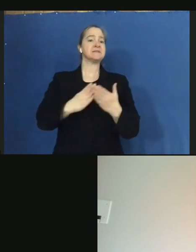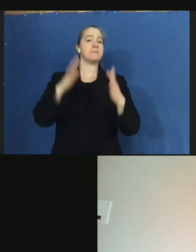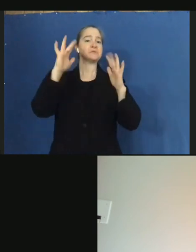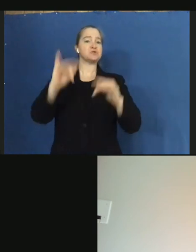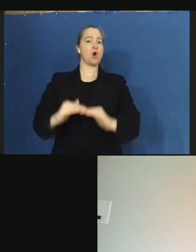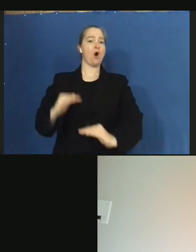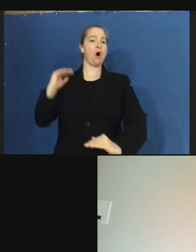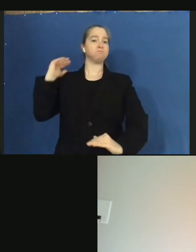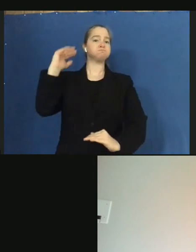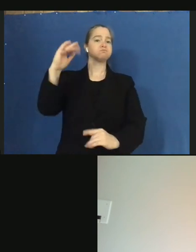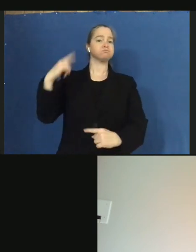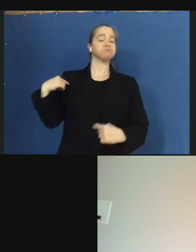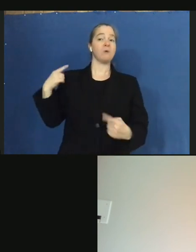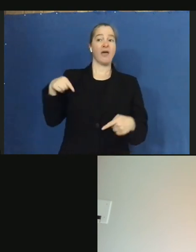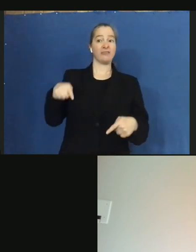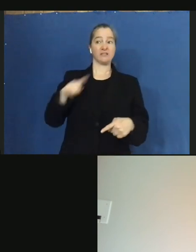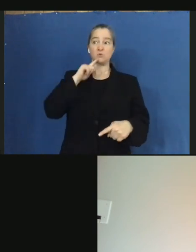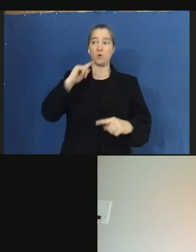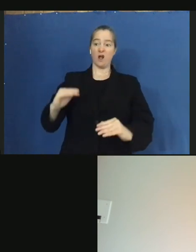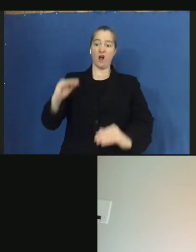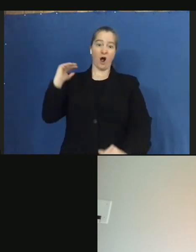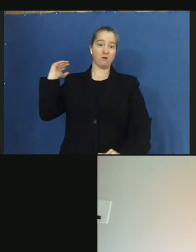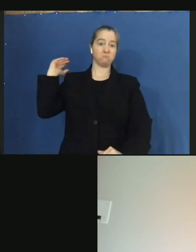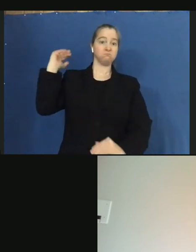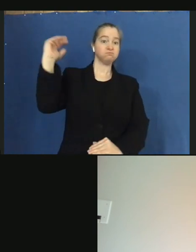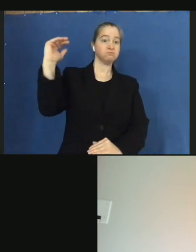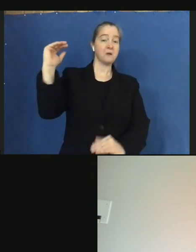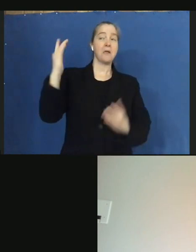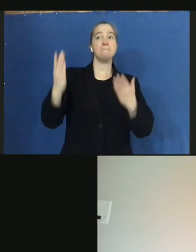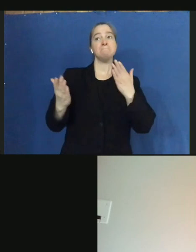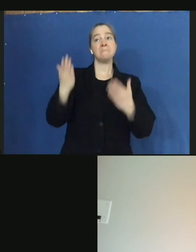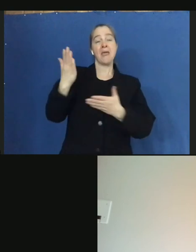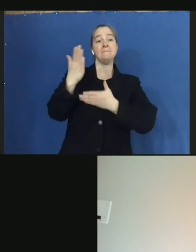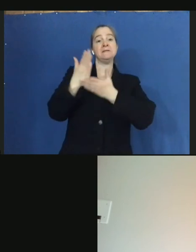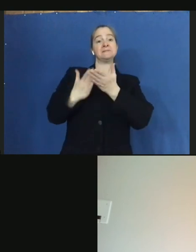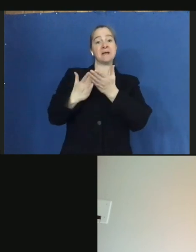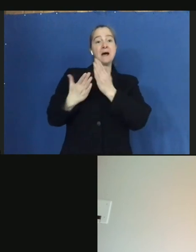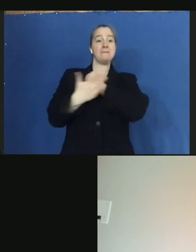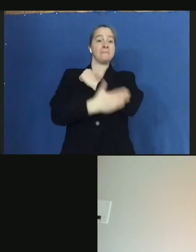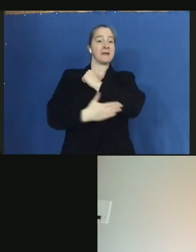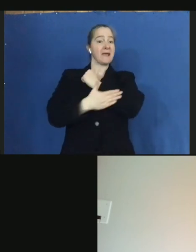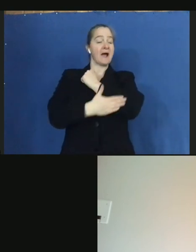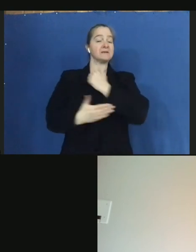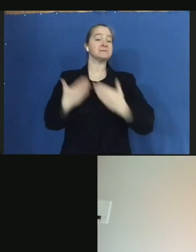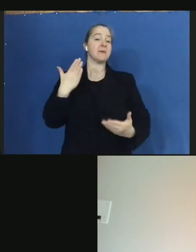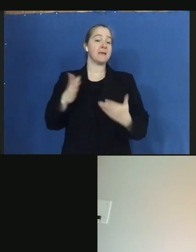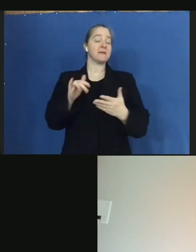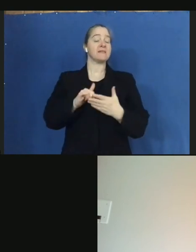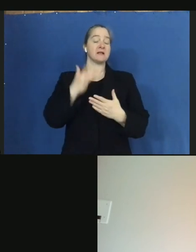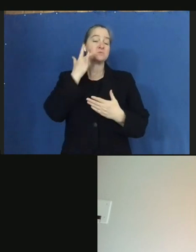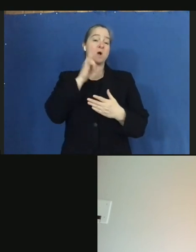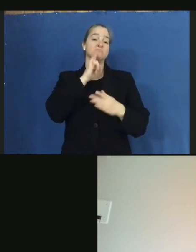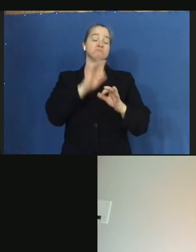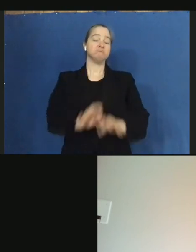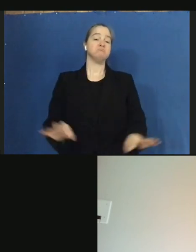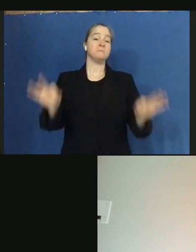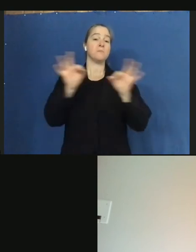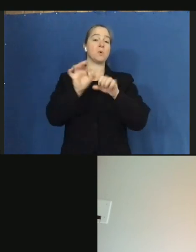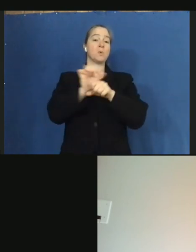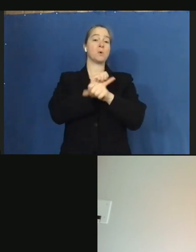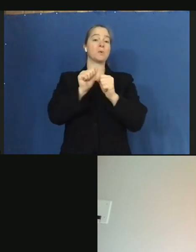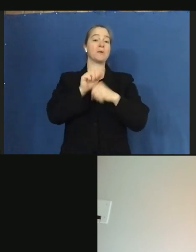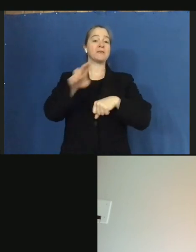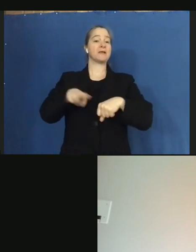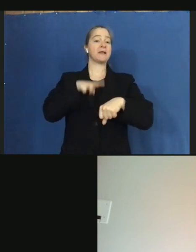this will get to that level. It may in some of the impacted areas in some of the counties. And that's why it's really key working with the National Weather Service